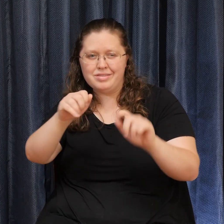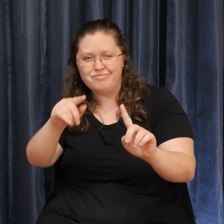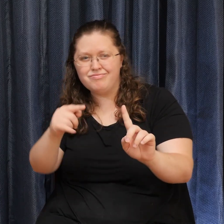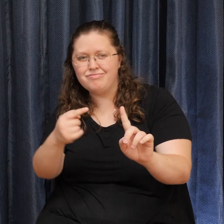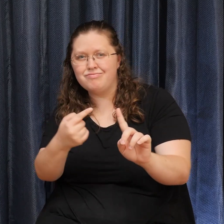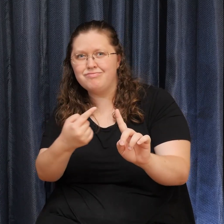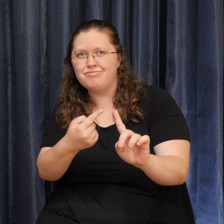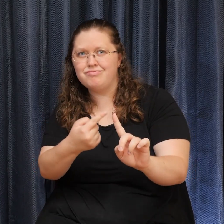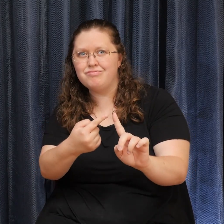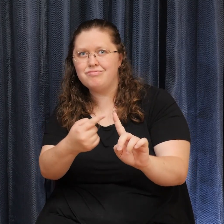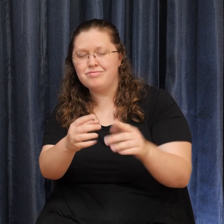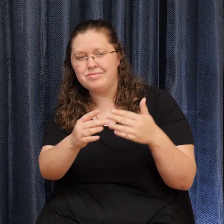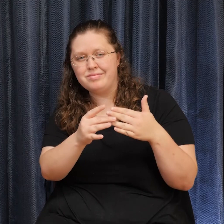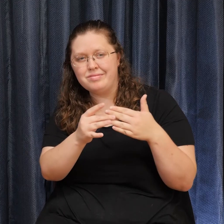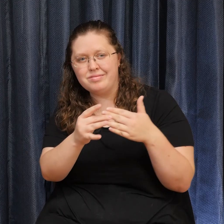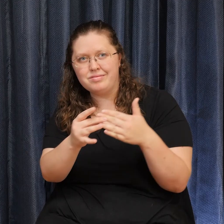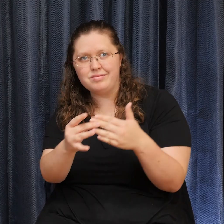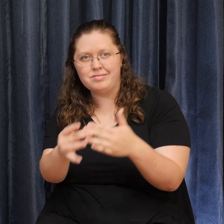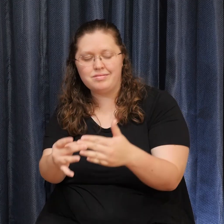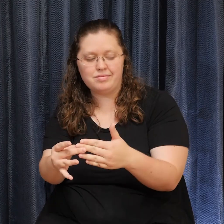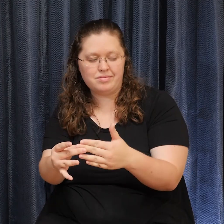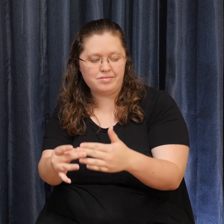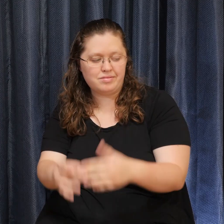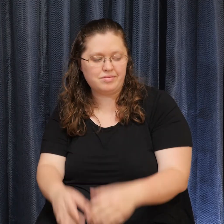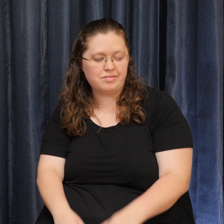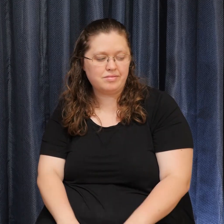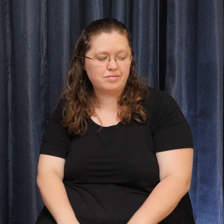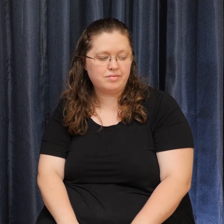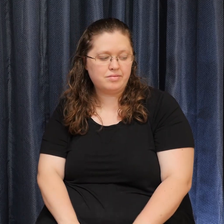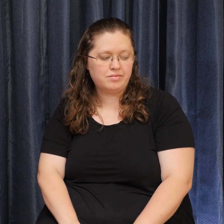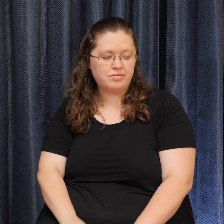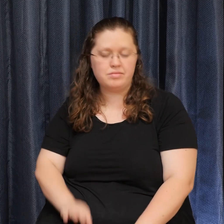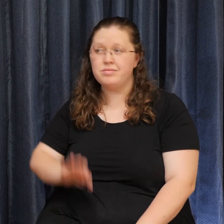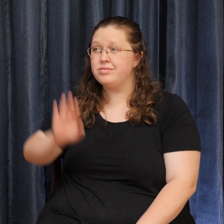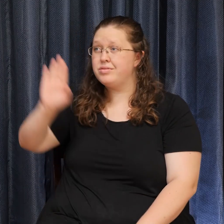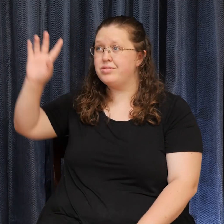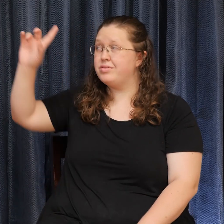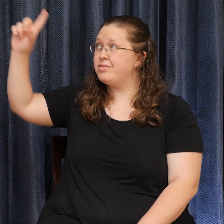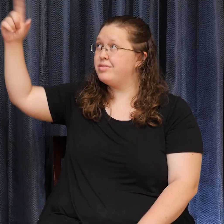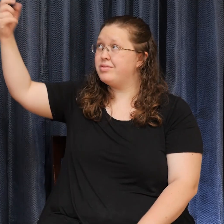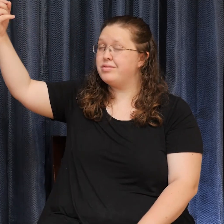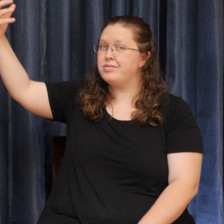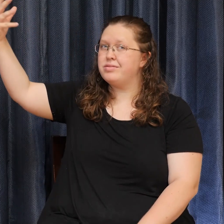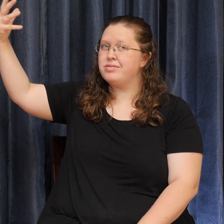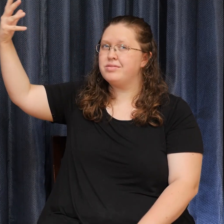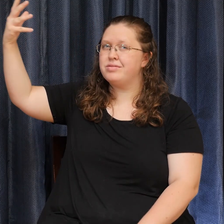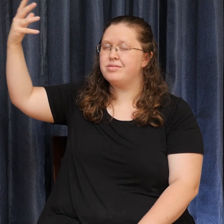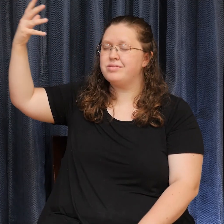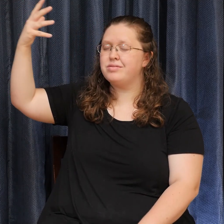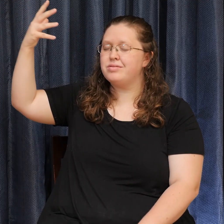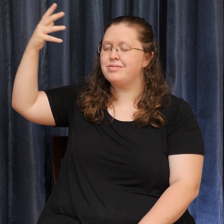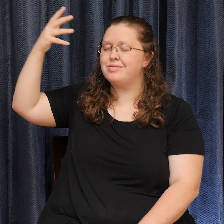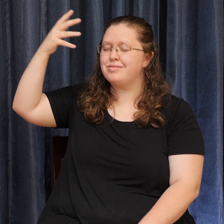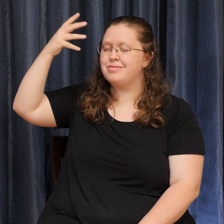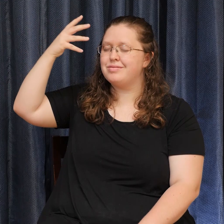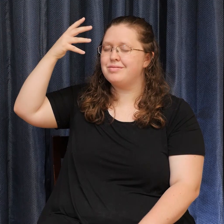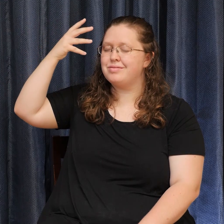Let your grace fall on us